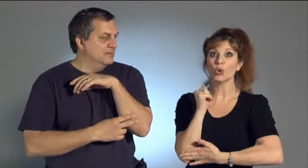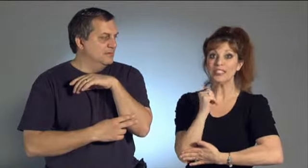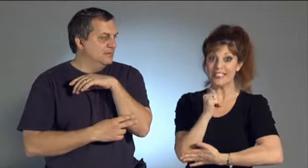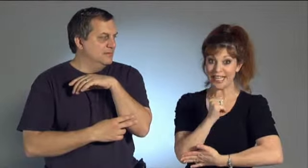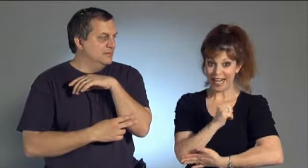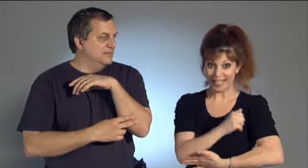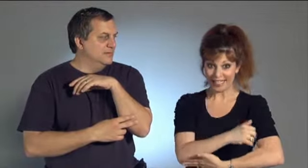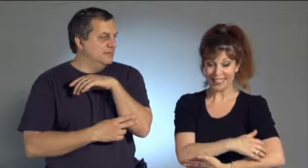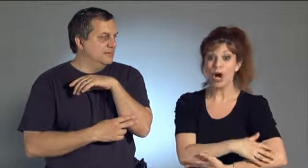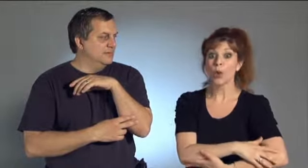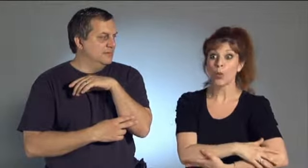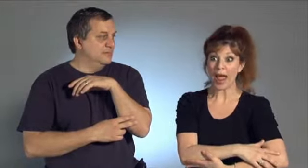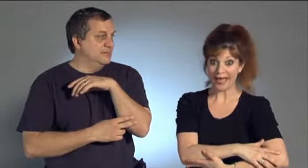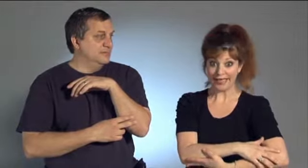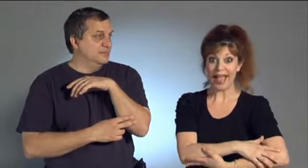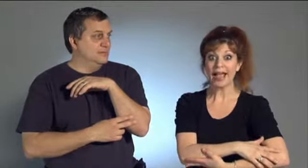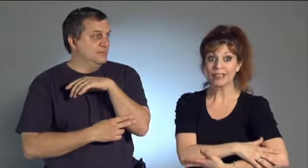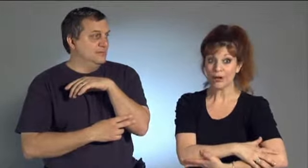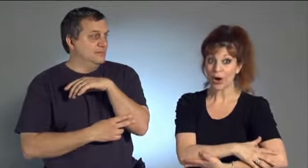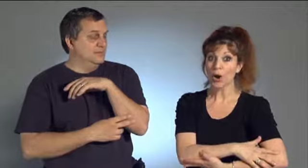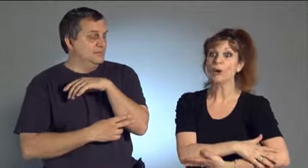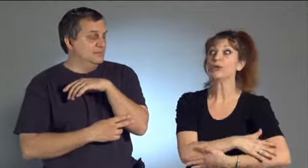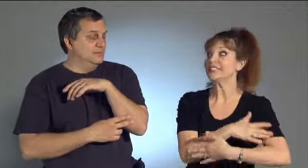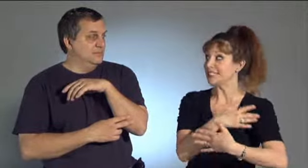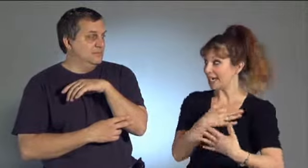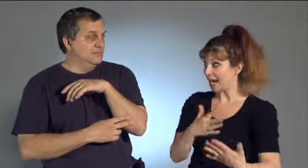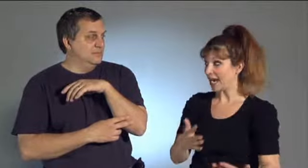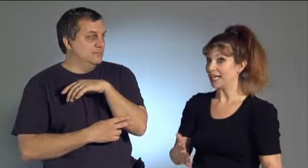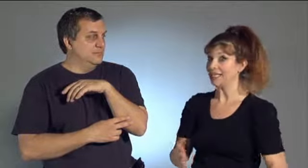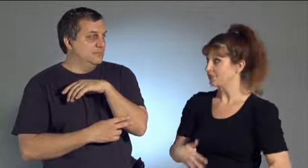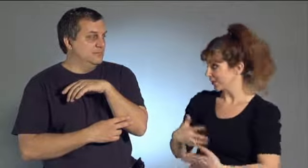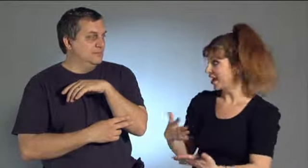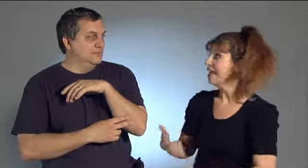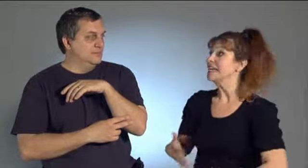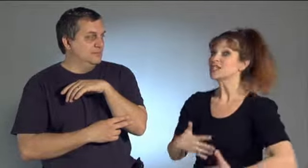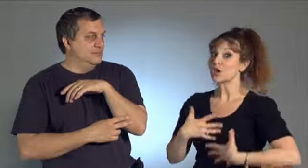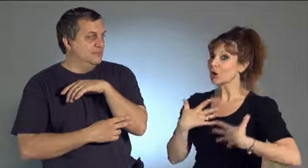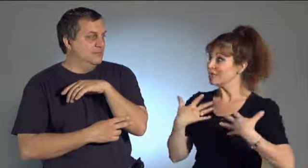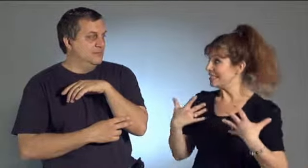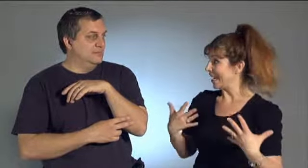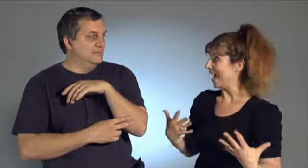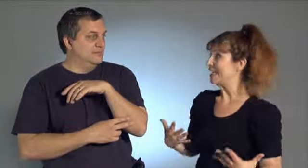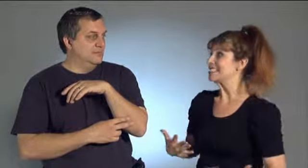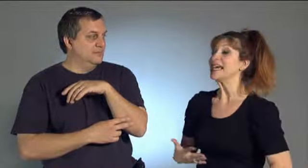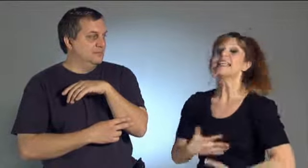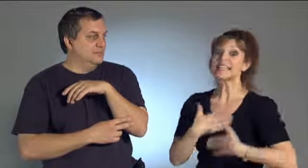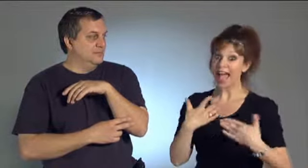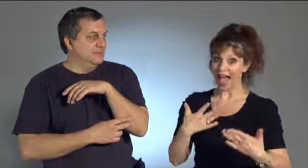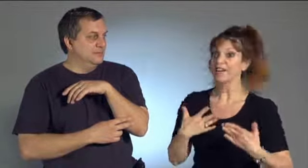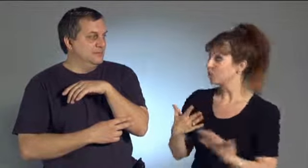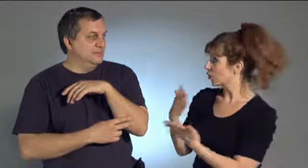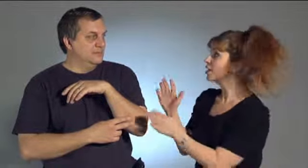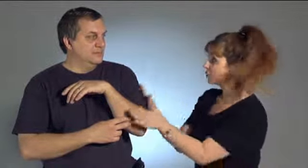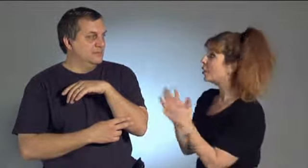Hello, jolly. Well, hello, jolly. Feel that? So nice to have you. Okay. Now you go.